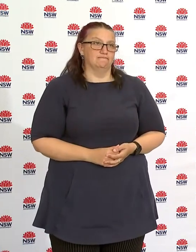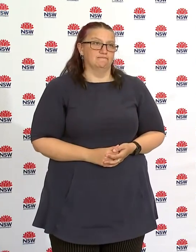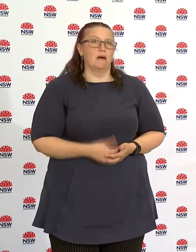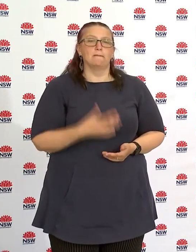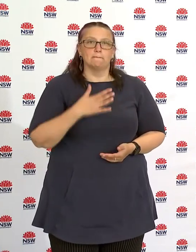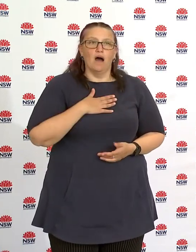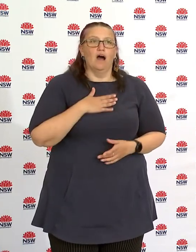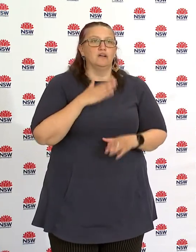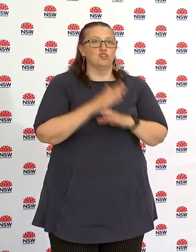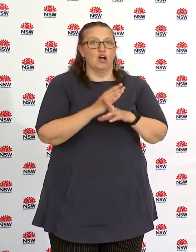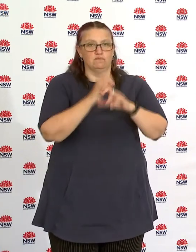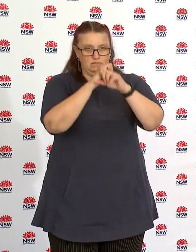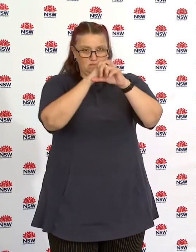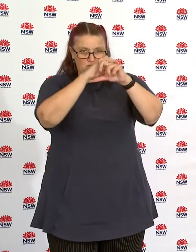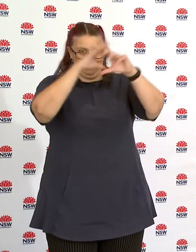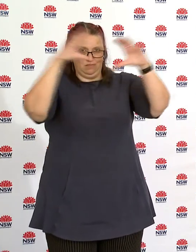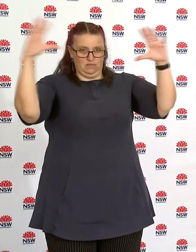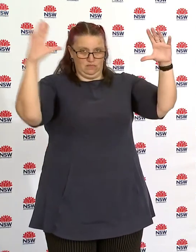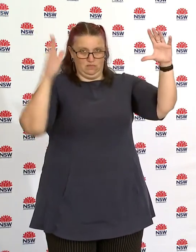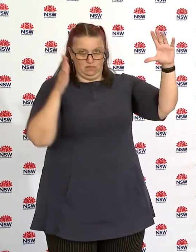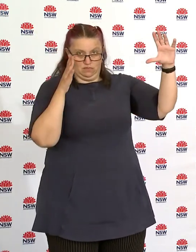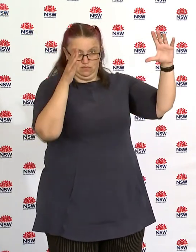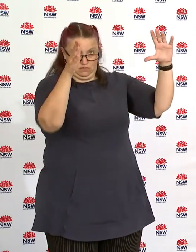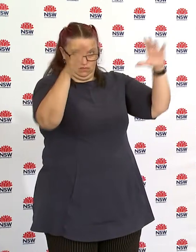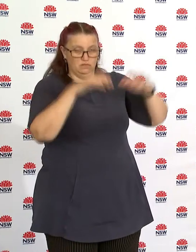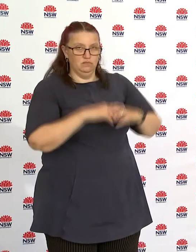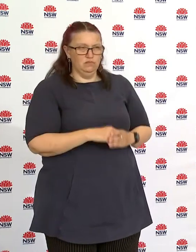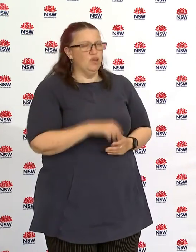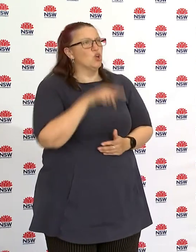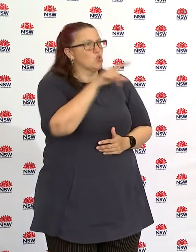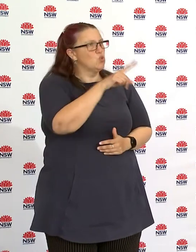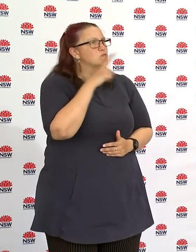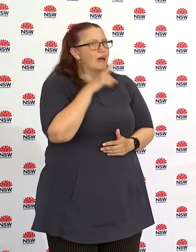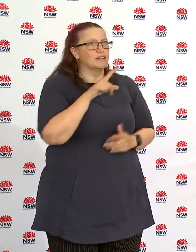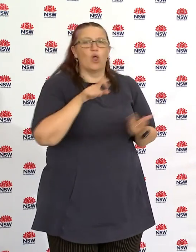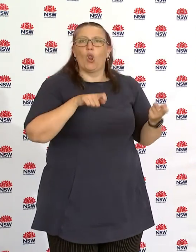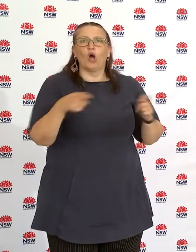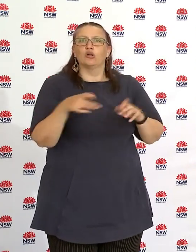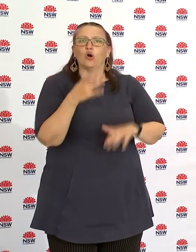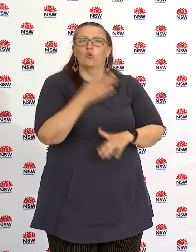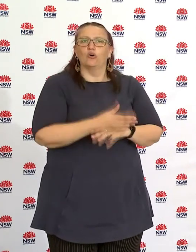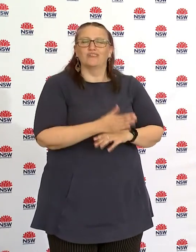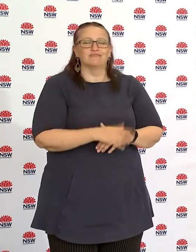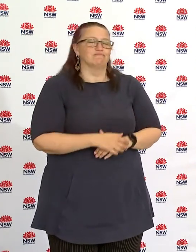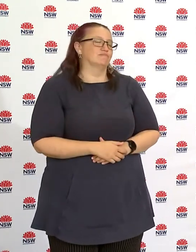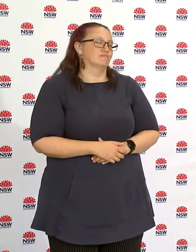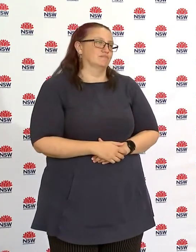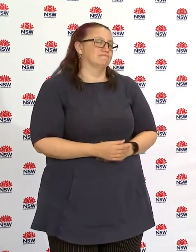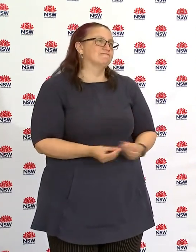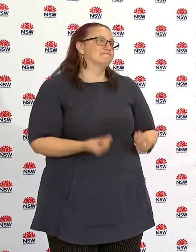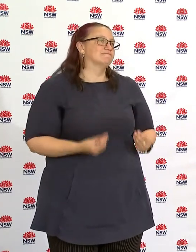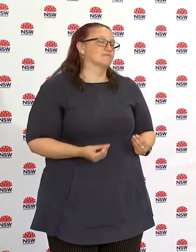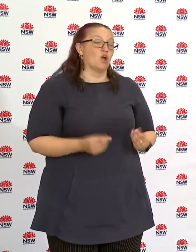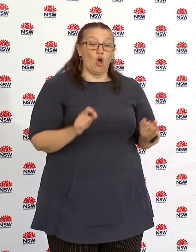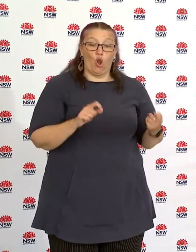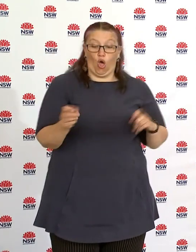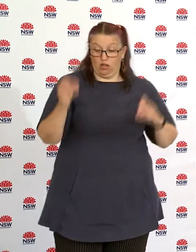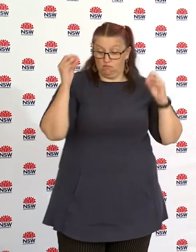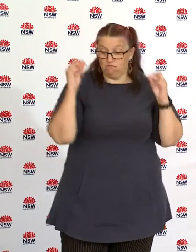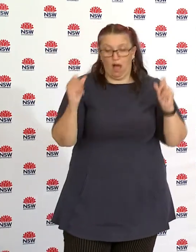comment about lockdowns and lockdowns not working lockdowns need to take some time and to some extent